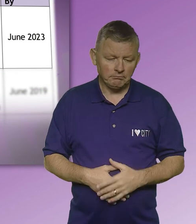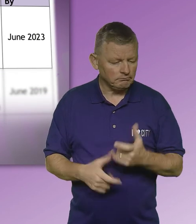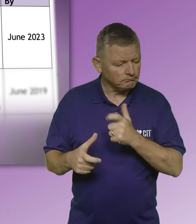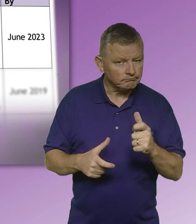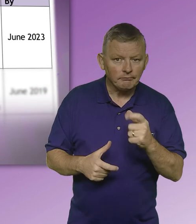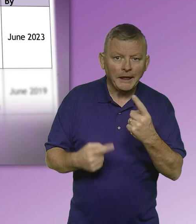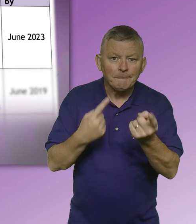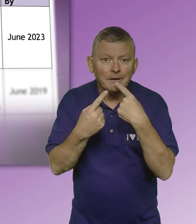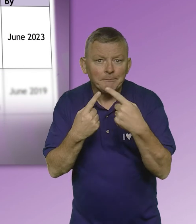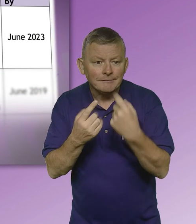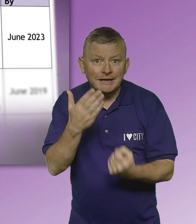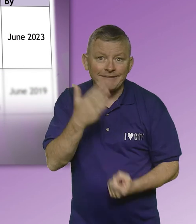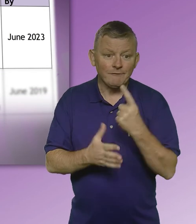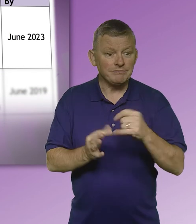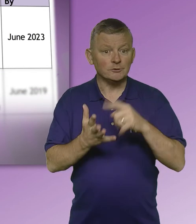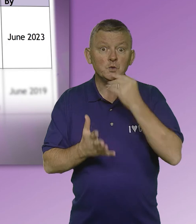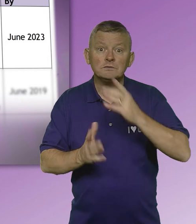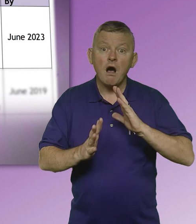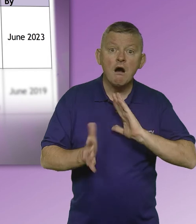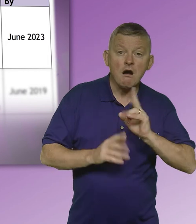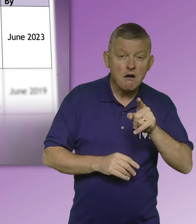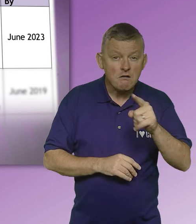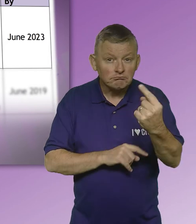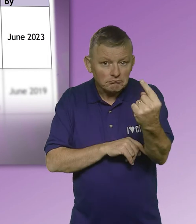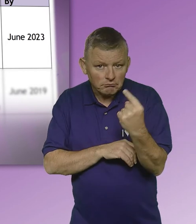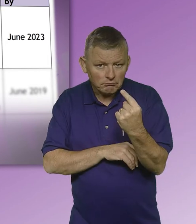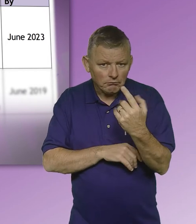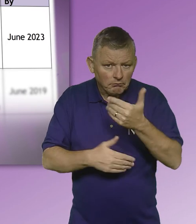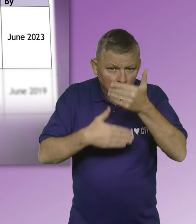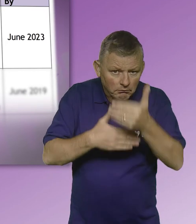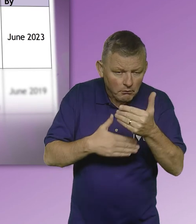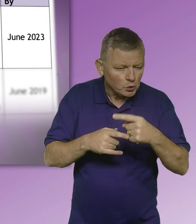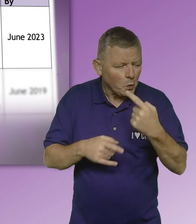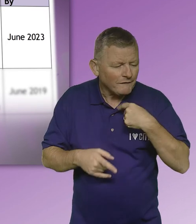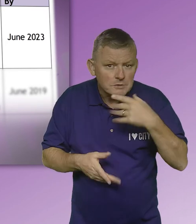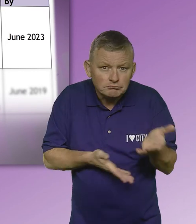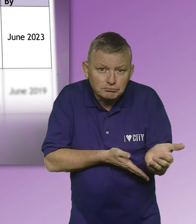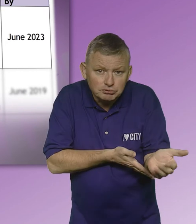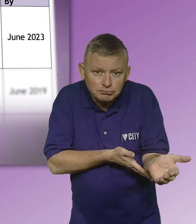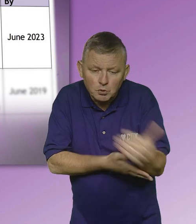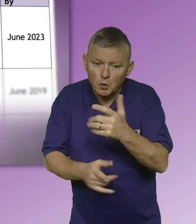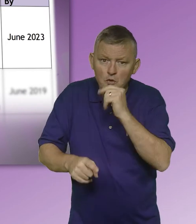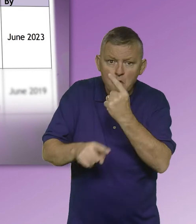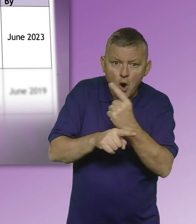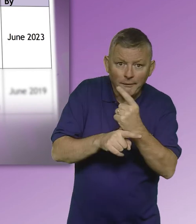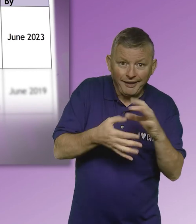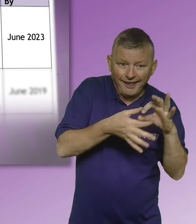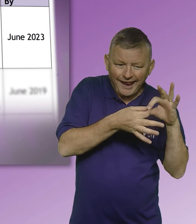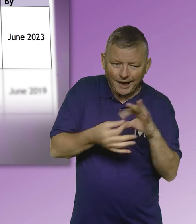Hold a feedback event for BSL users each block to gather opinions and comment regarding inclusion, support,